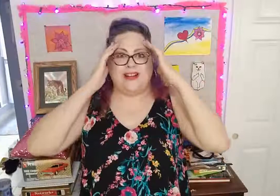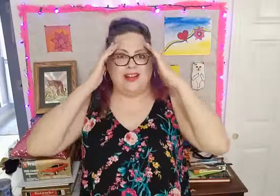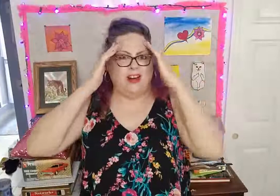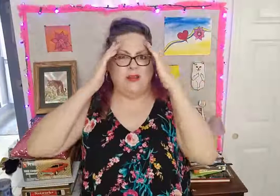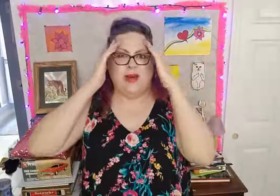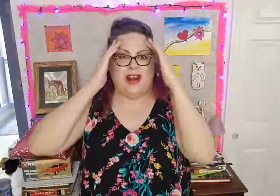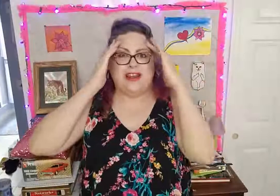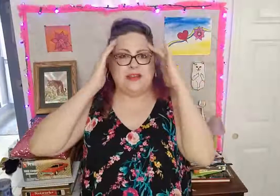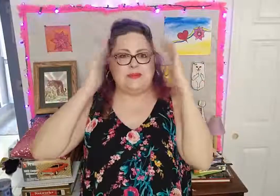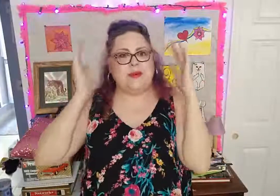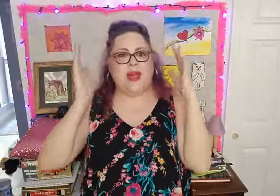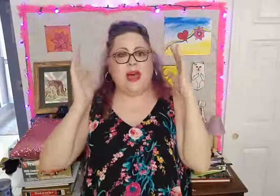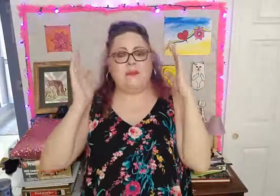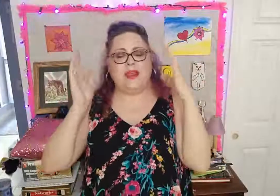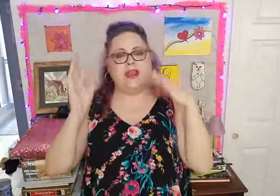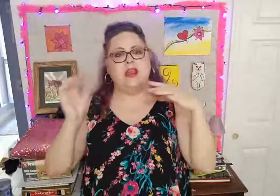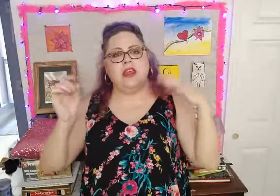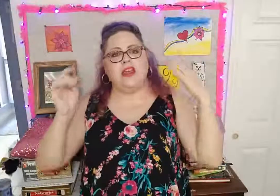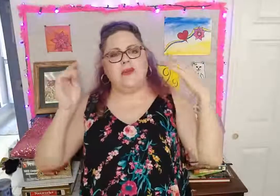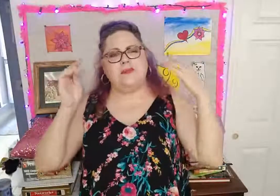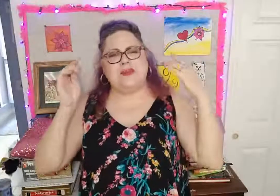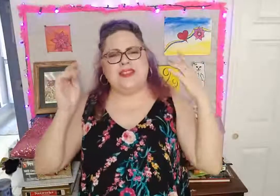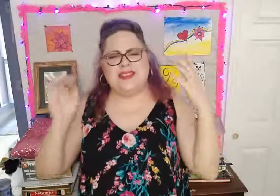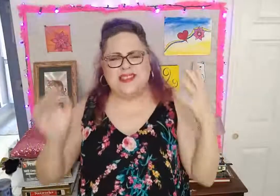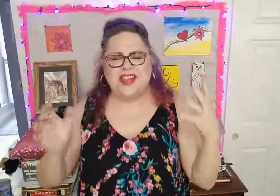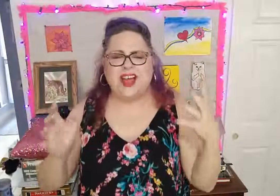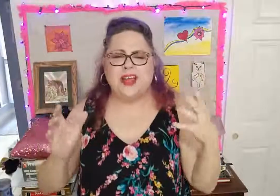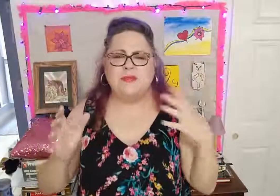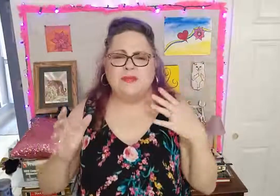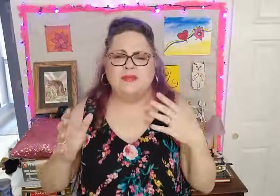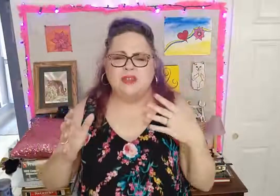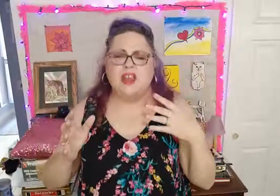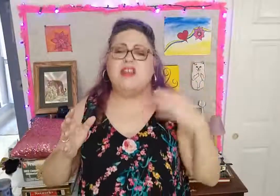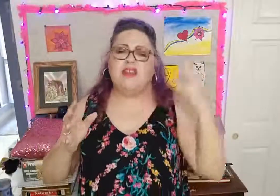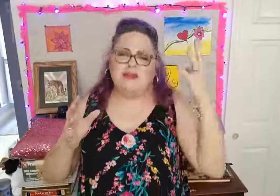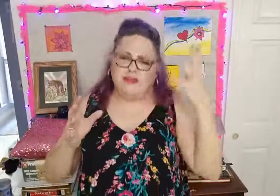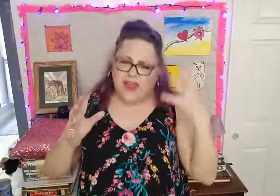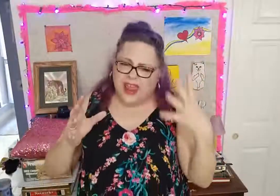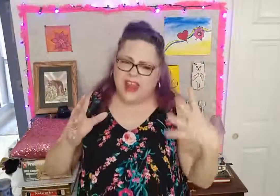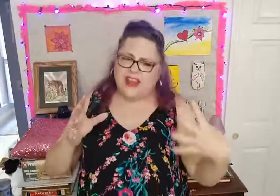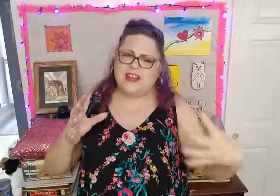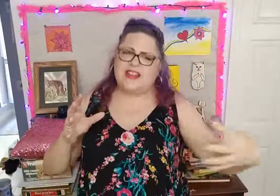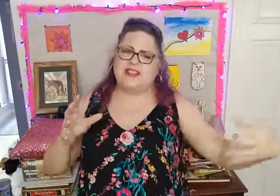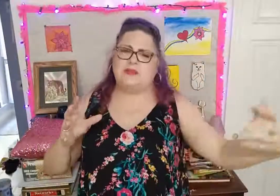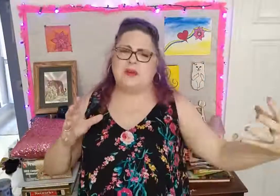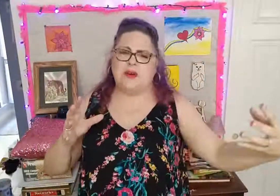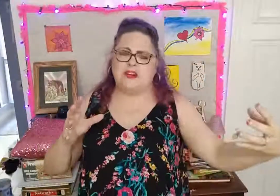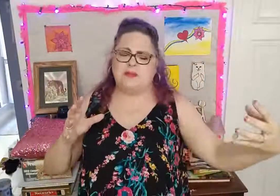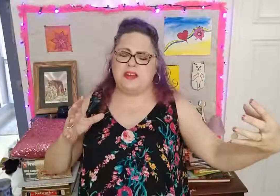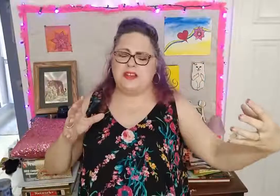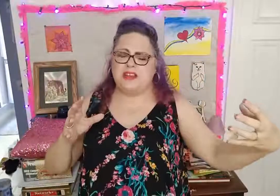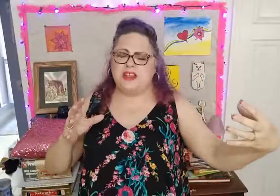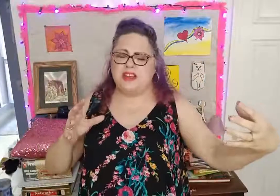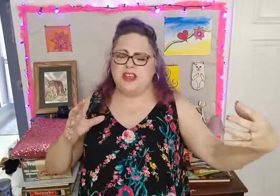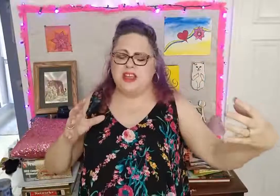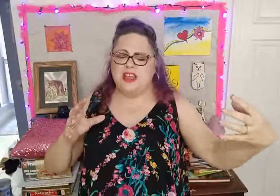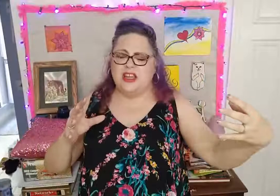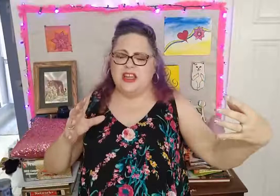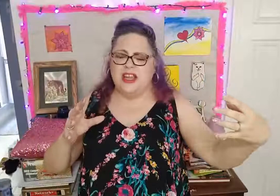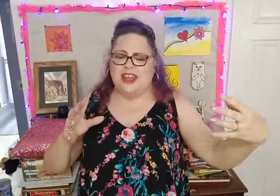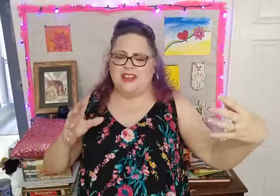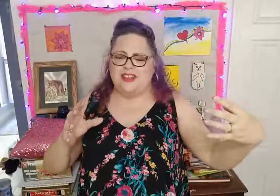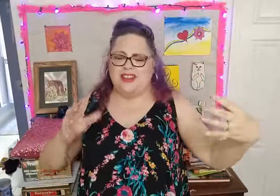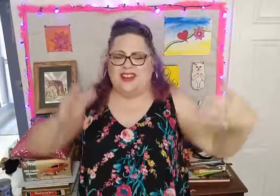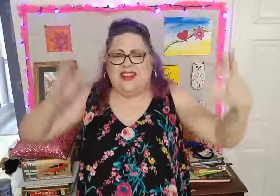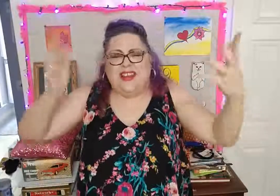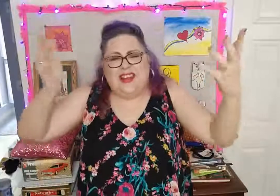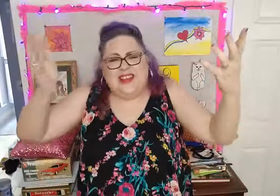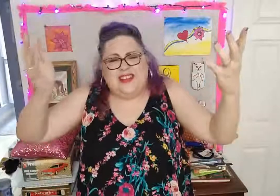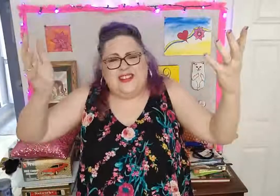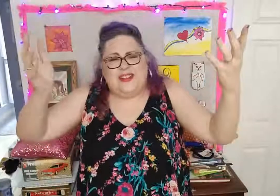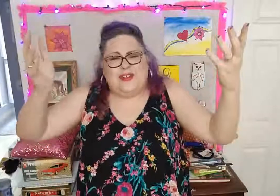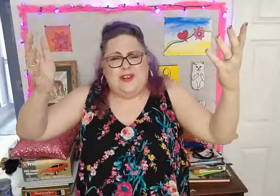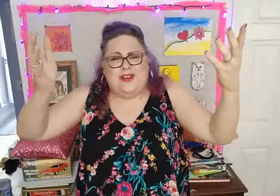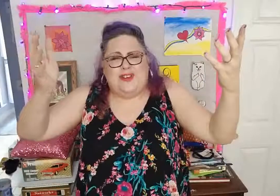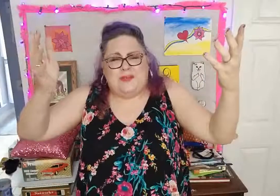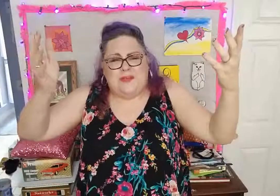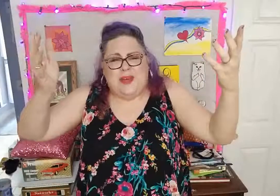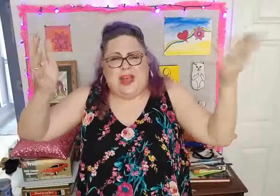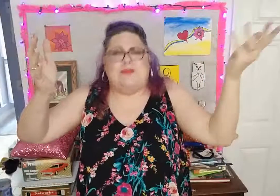to talk about it because I'm so happy. But this time, the vague disappointment and the, huh, don't know if I'll be back,